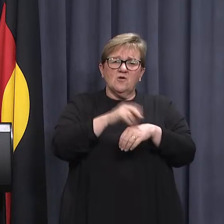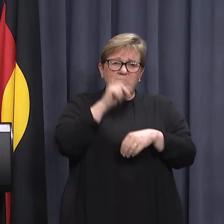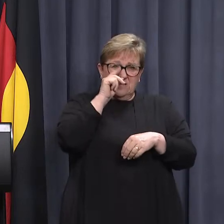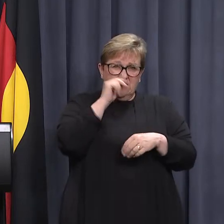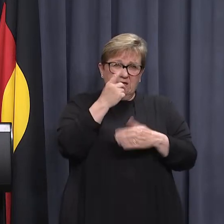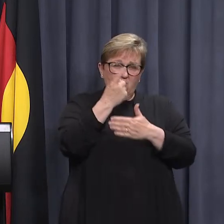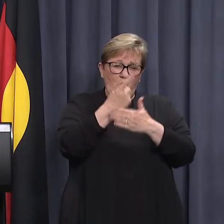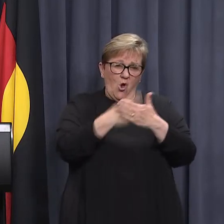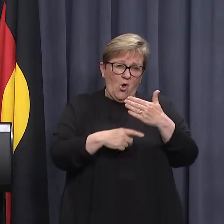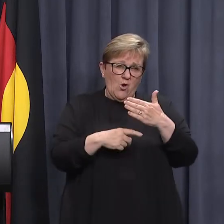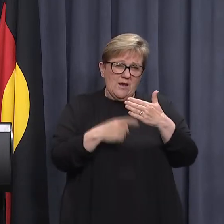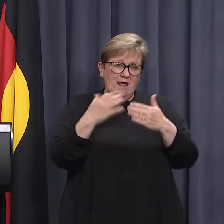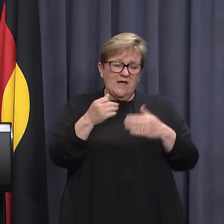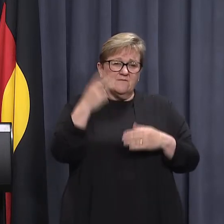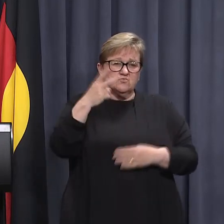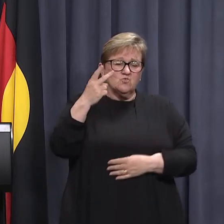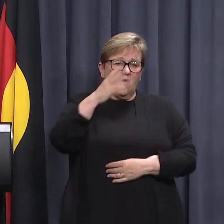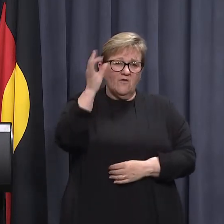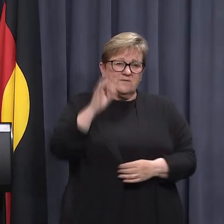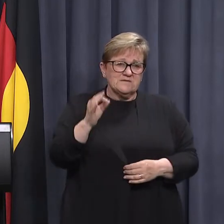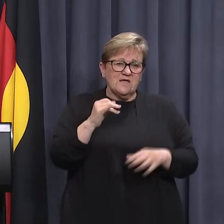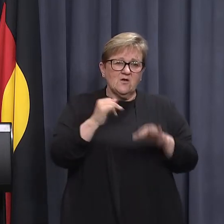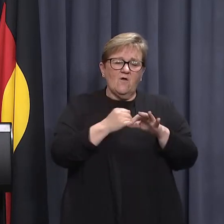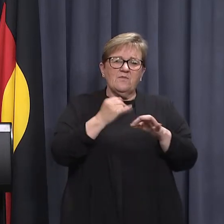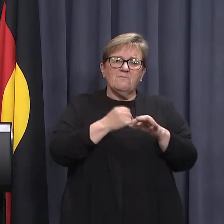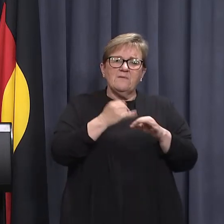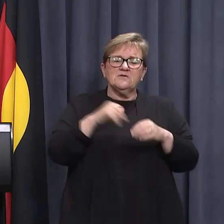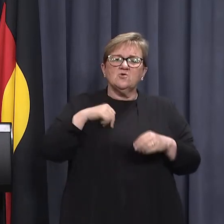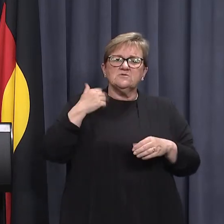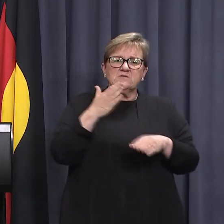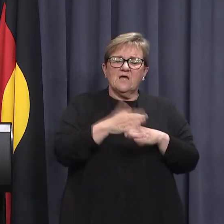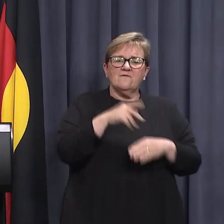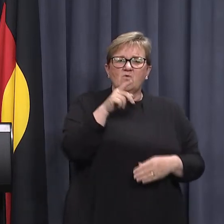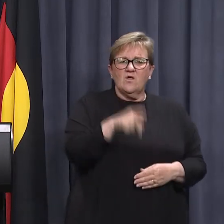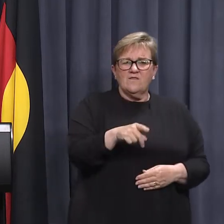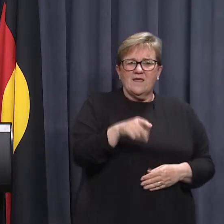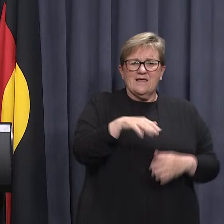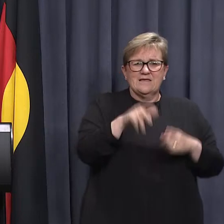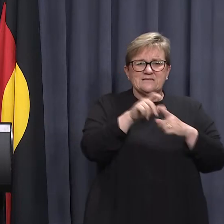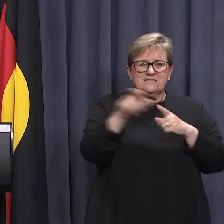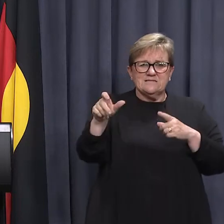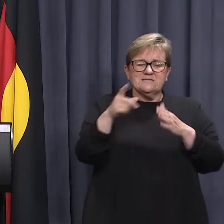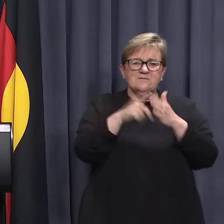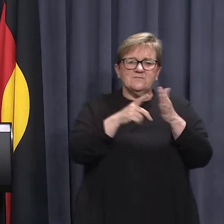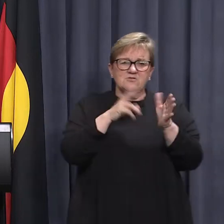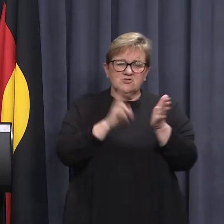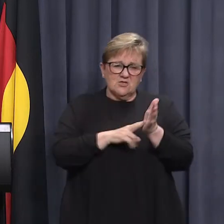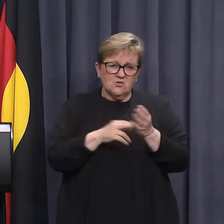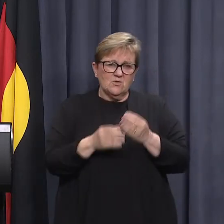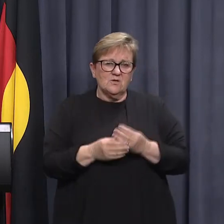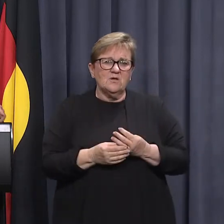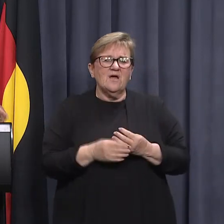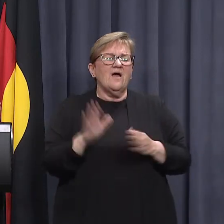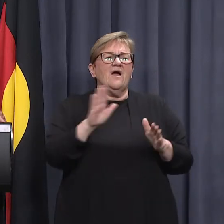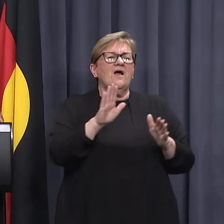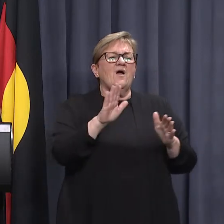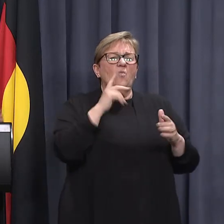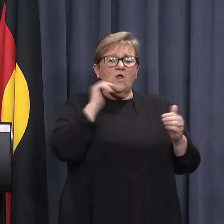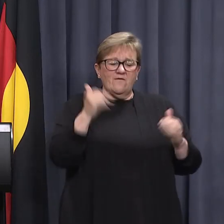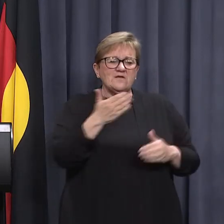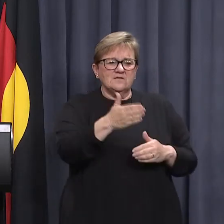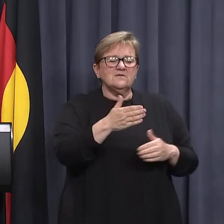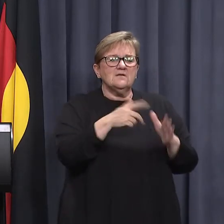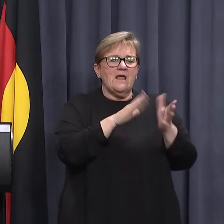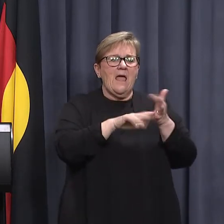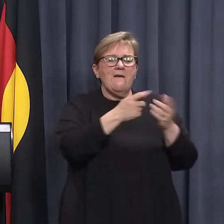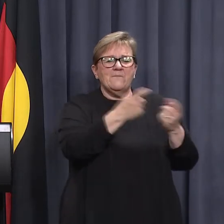fill about 12% of its medical roster at different times over December and January. I'll let, when I finish,